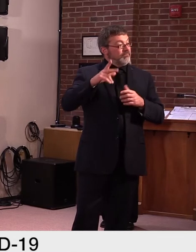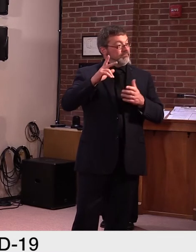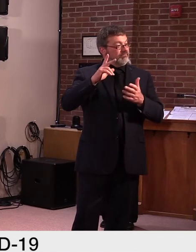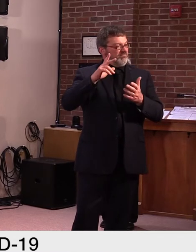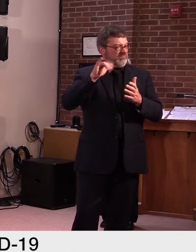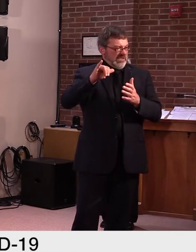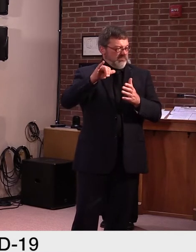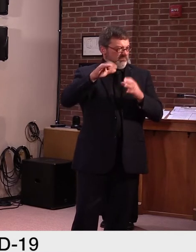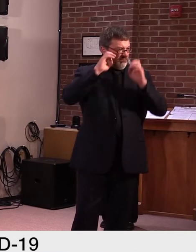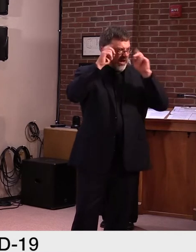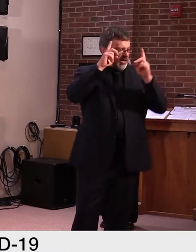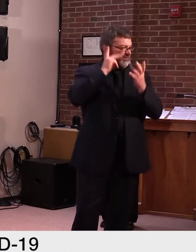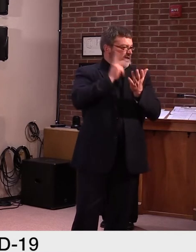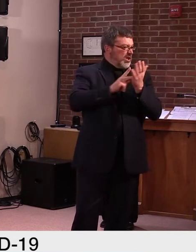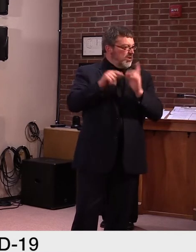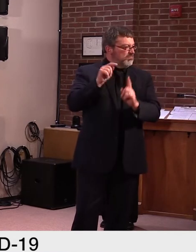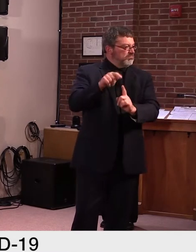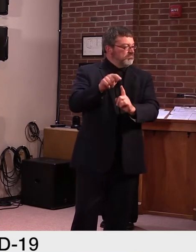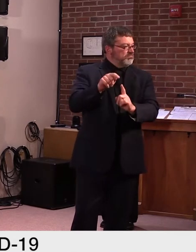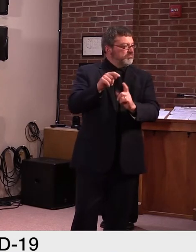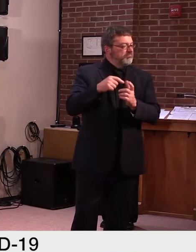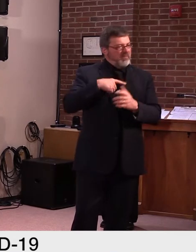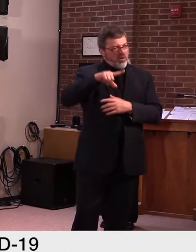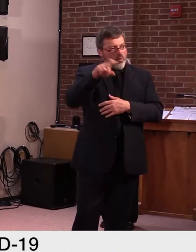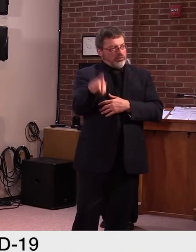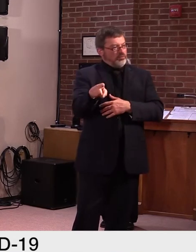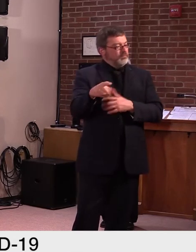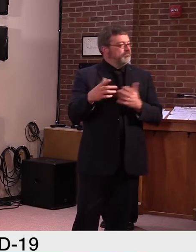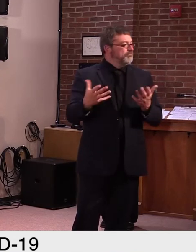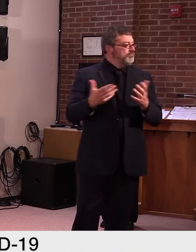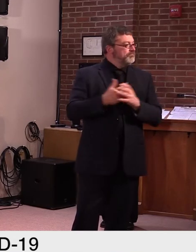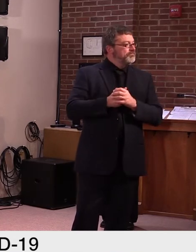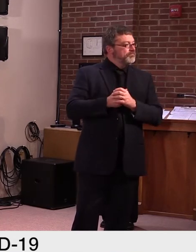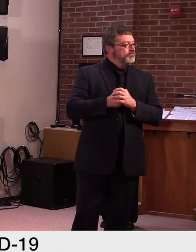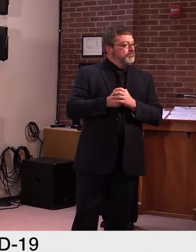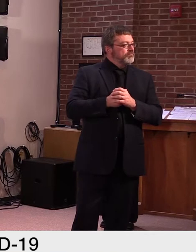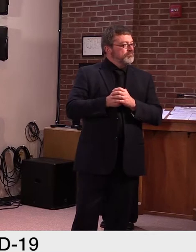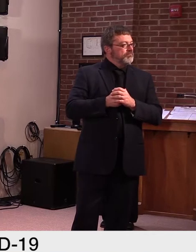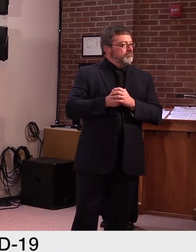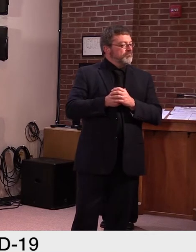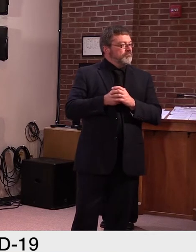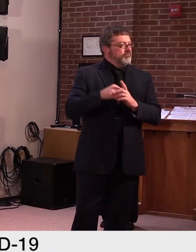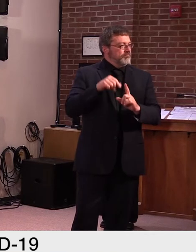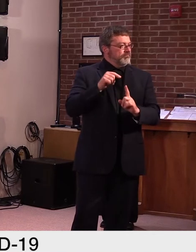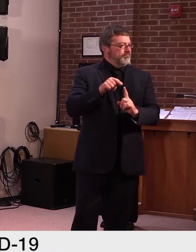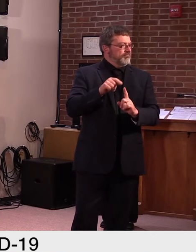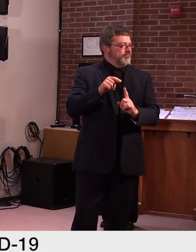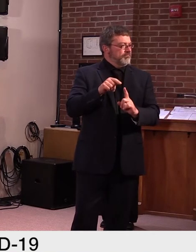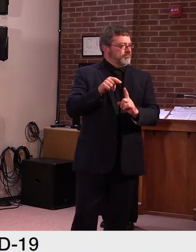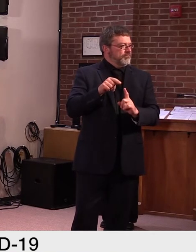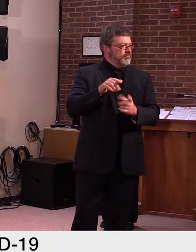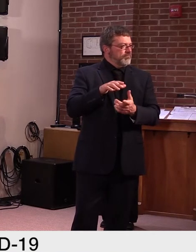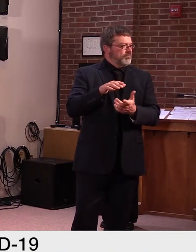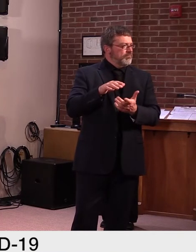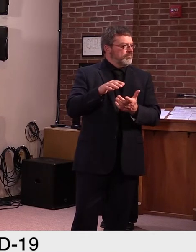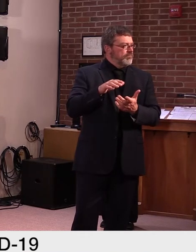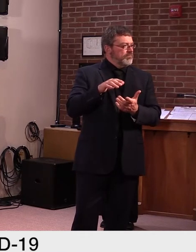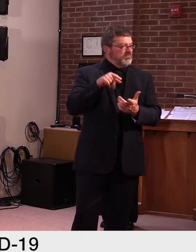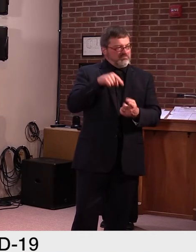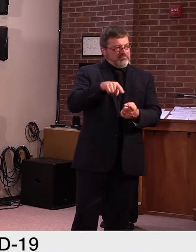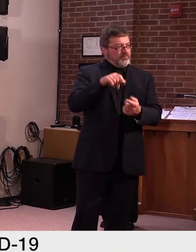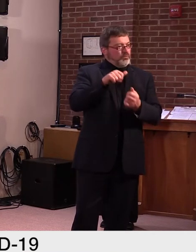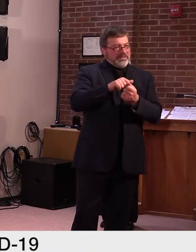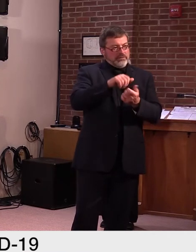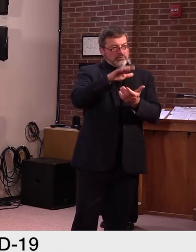just wanted to circle back to my question regarding school sports. My colleagues and I were looking back at some of the guidance